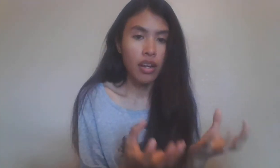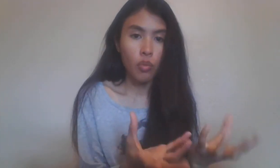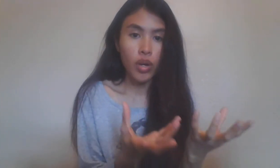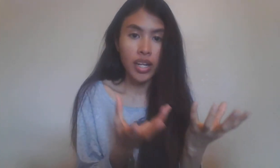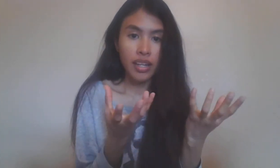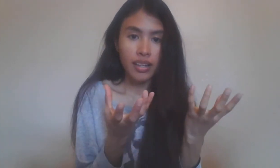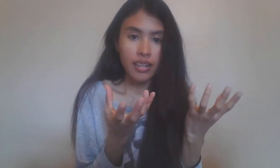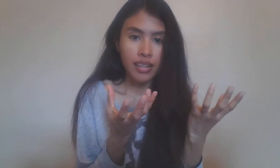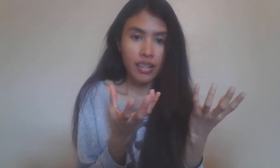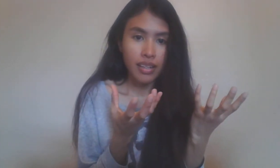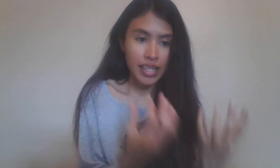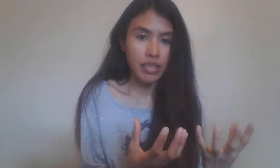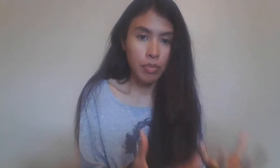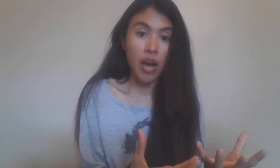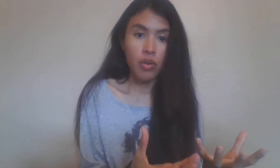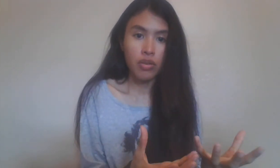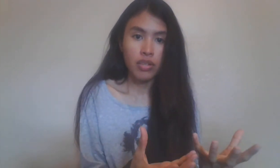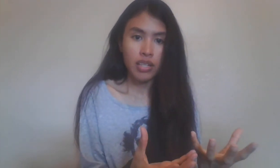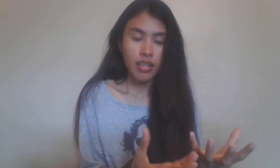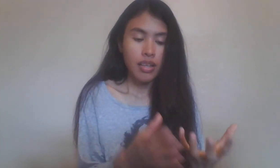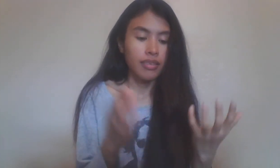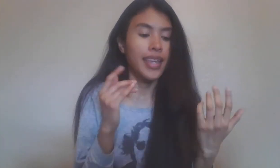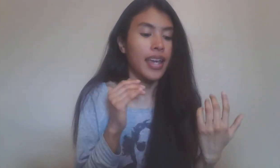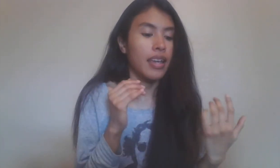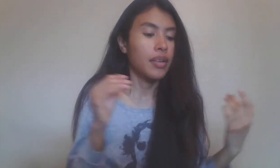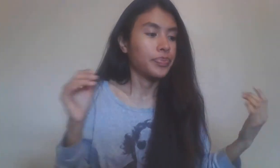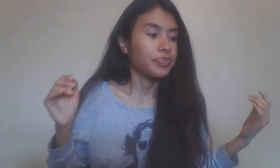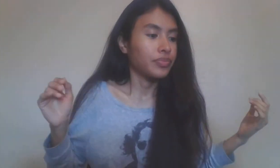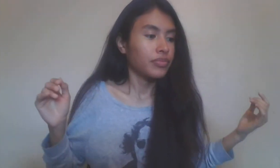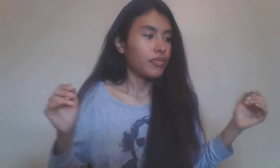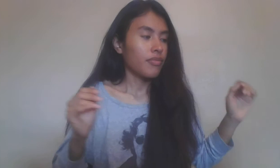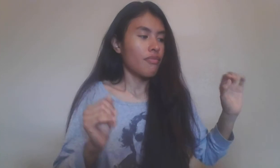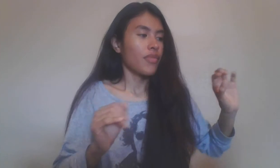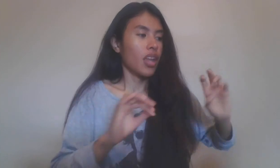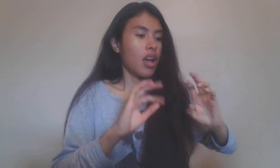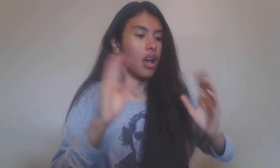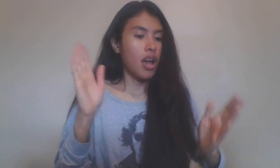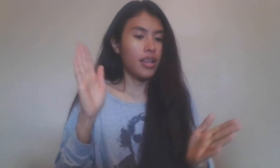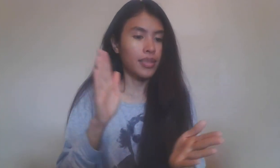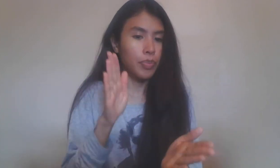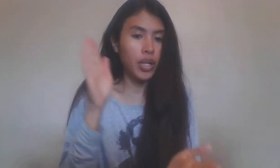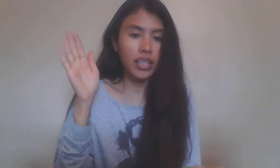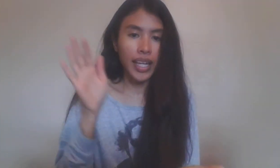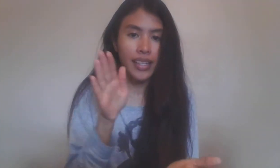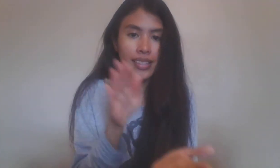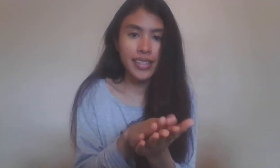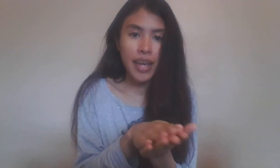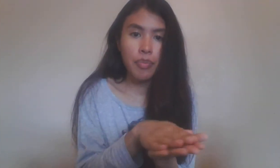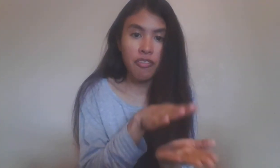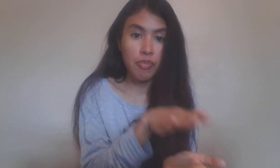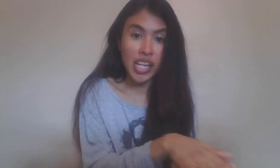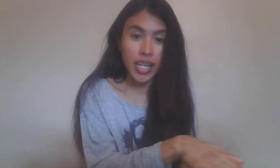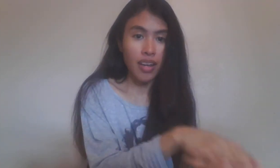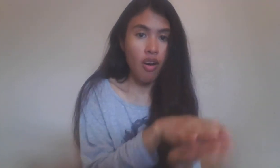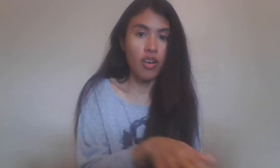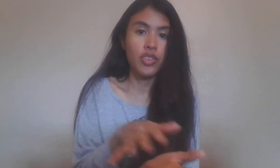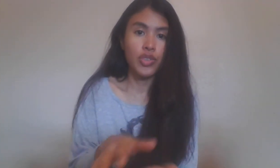what it is about. They put like a stamp of meaning onto